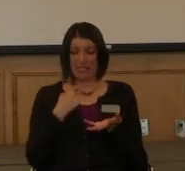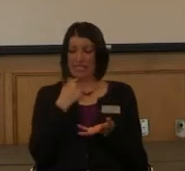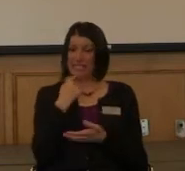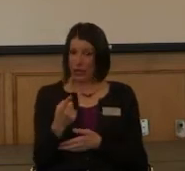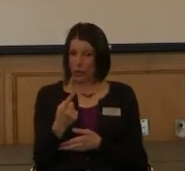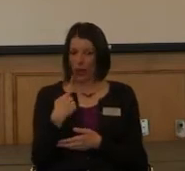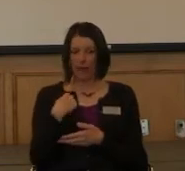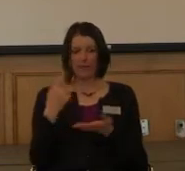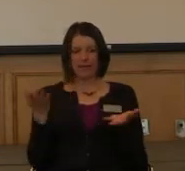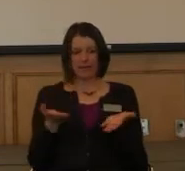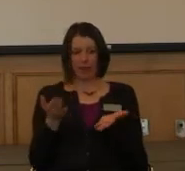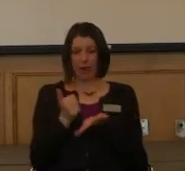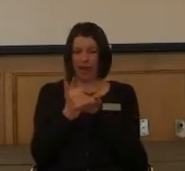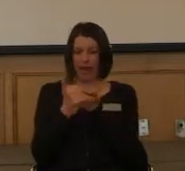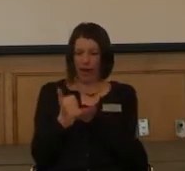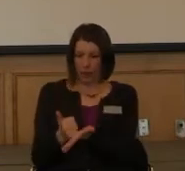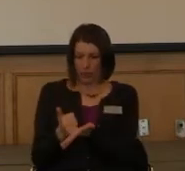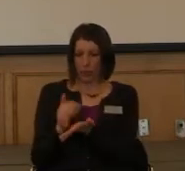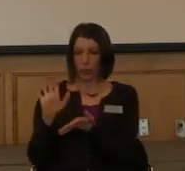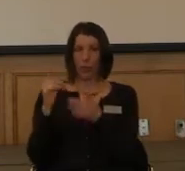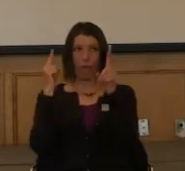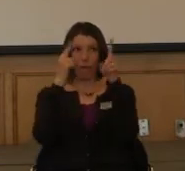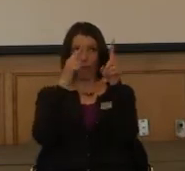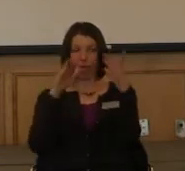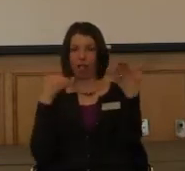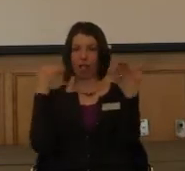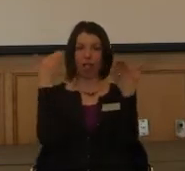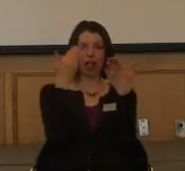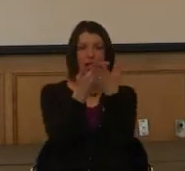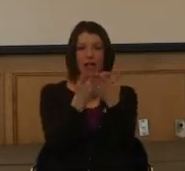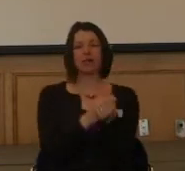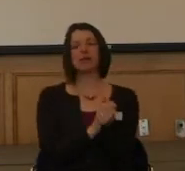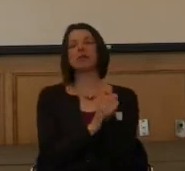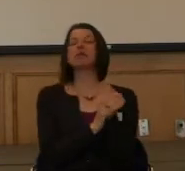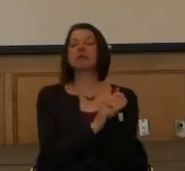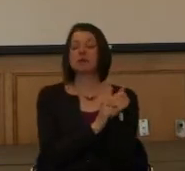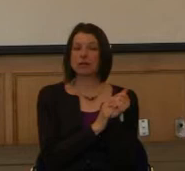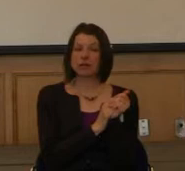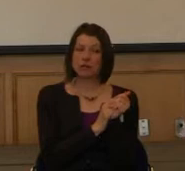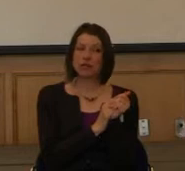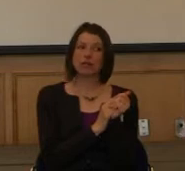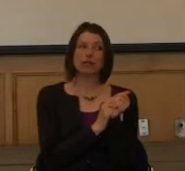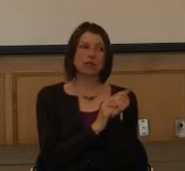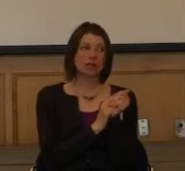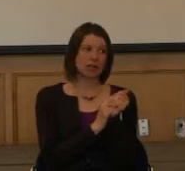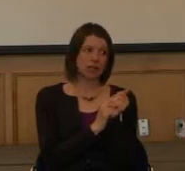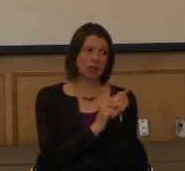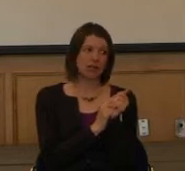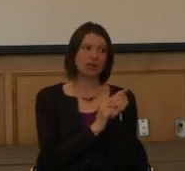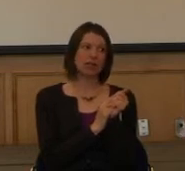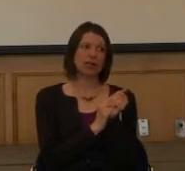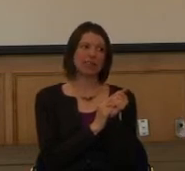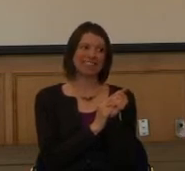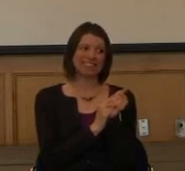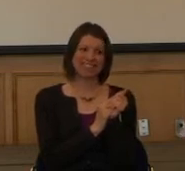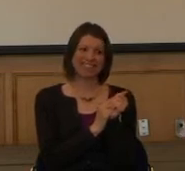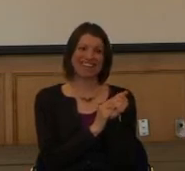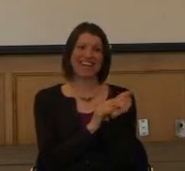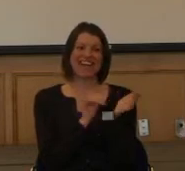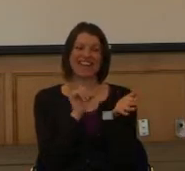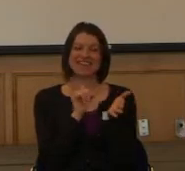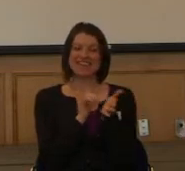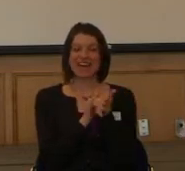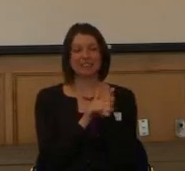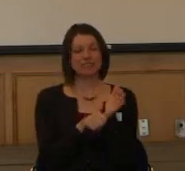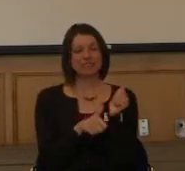here to help you achieve what you want to do. And I think that is probably the most